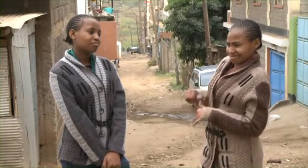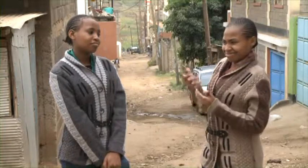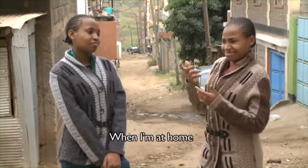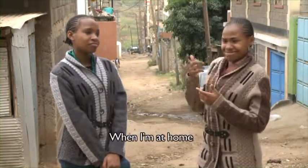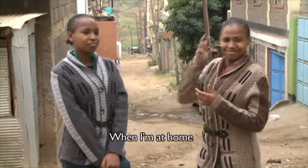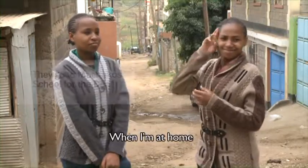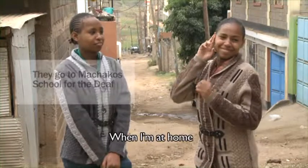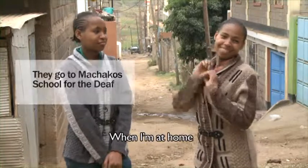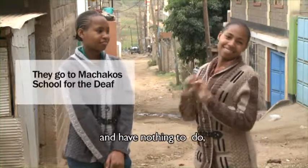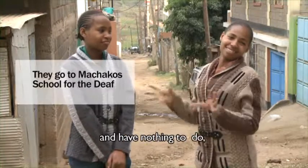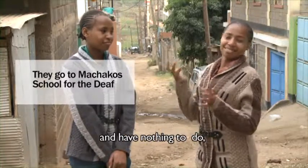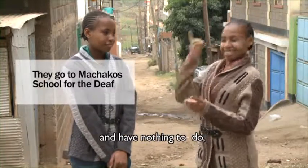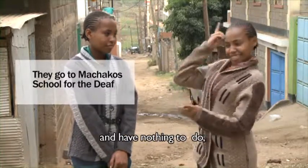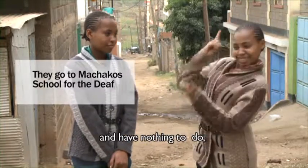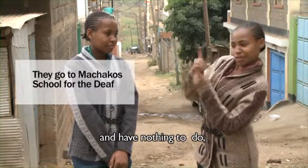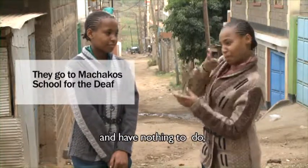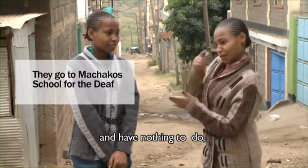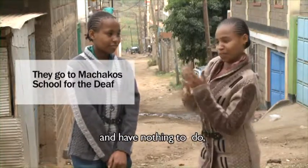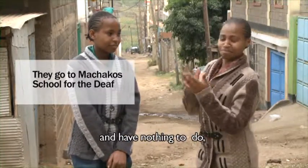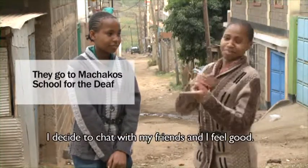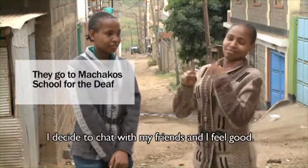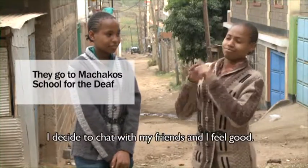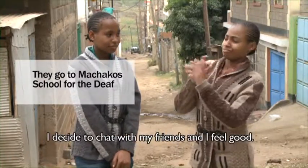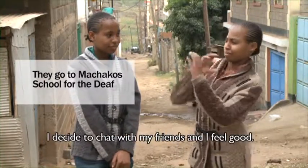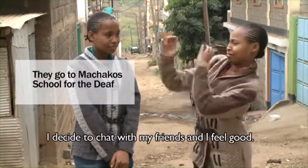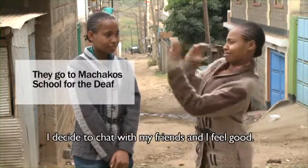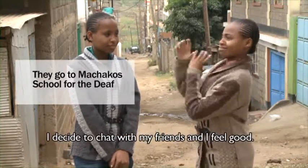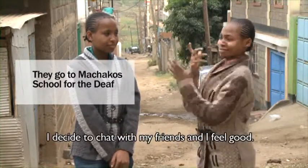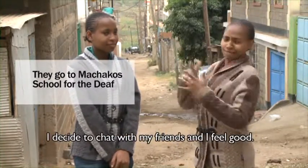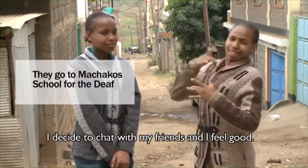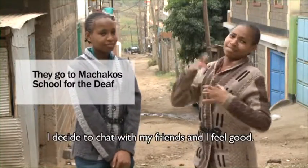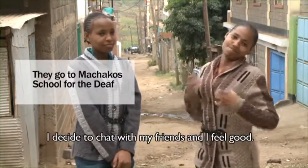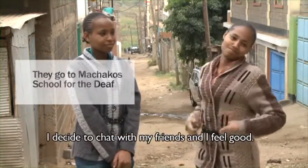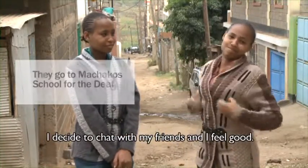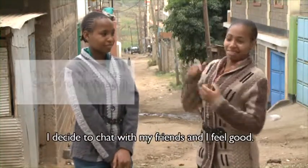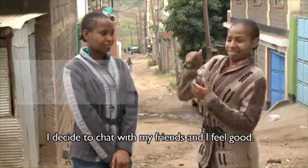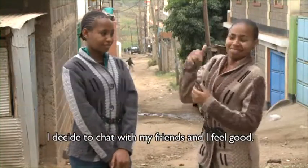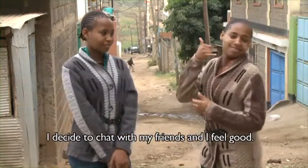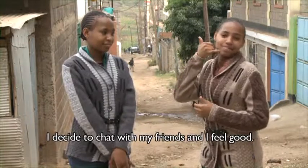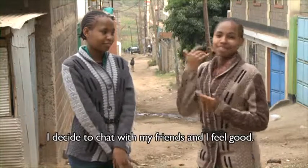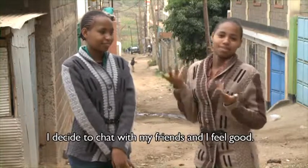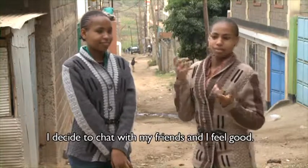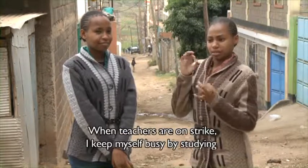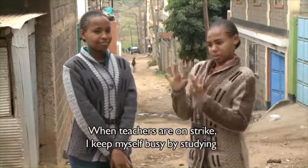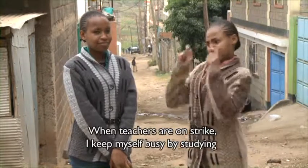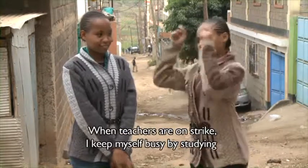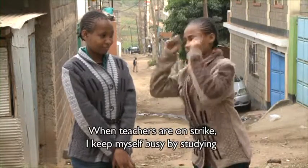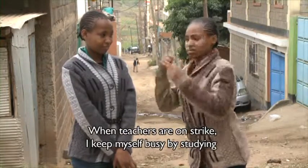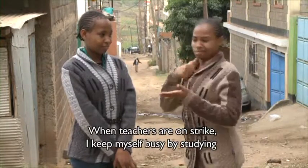When I'm at home and I have nothing to do, I decide to chat with my friends, and I feel good. When the teachers are on